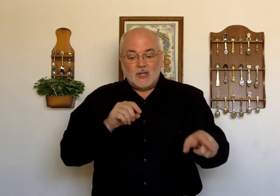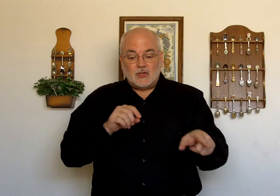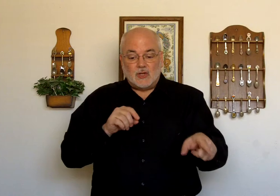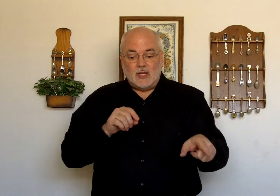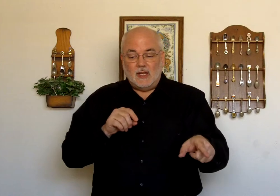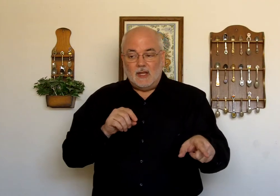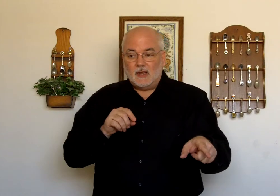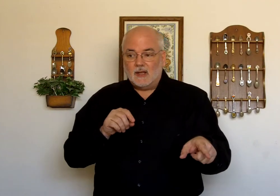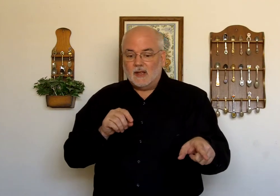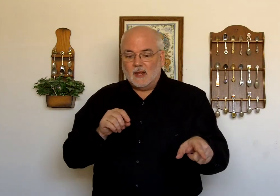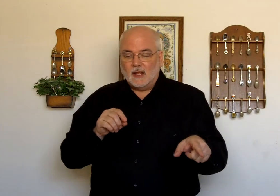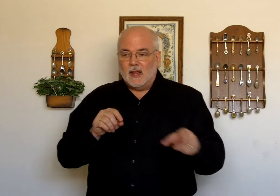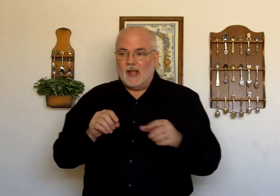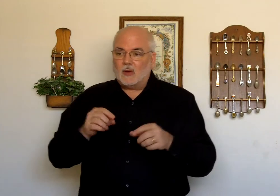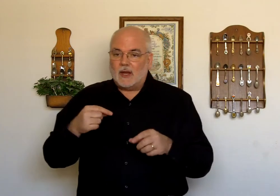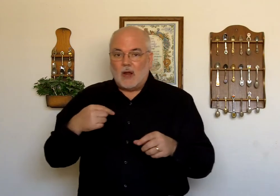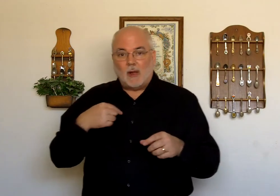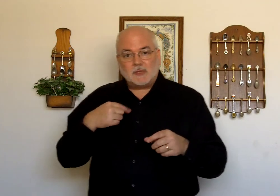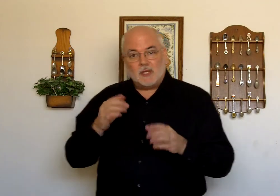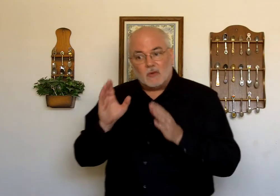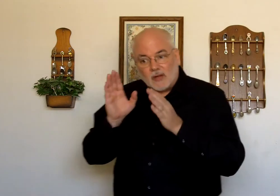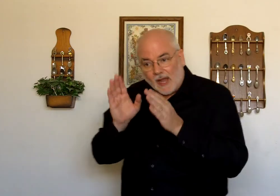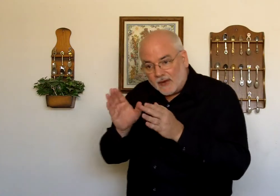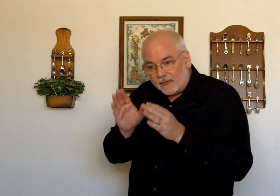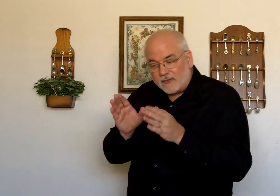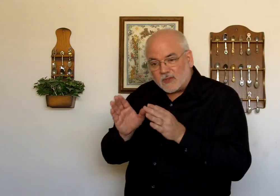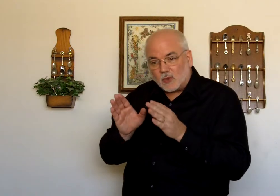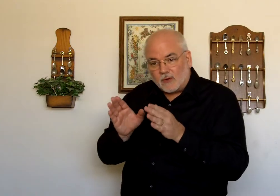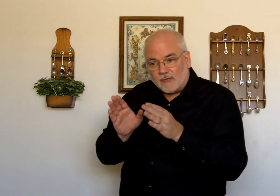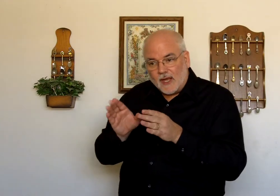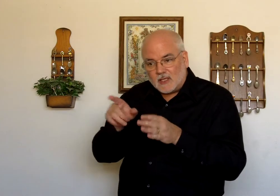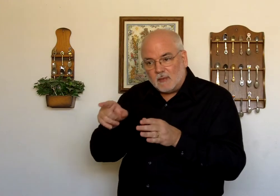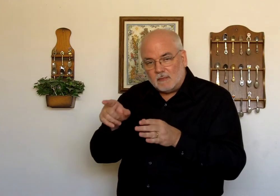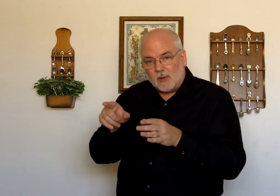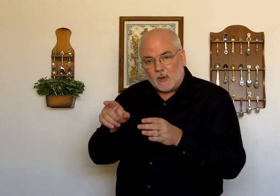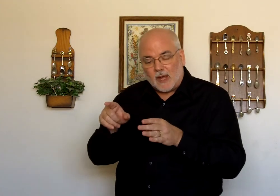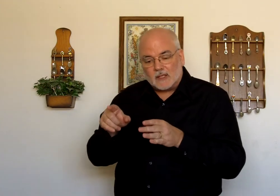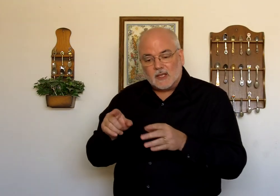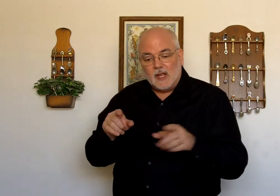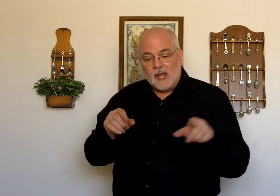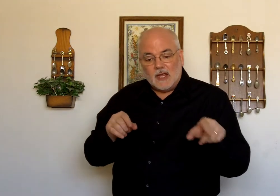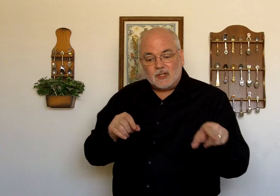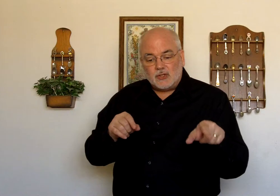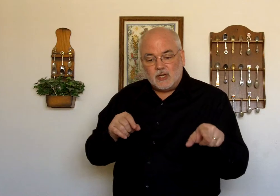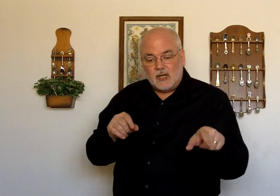She. Okay? Now I'm still kind of sort of facing Boaz. She.